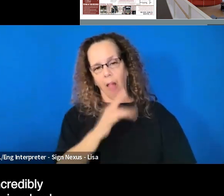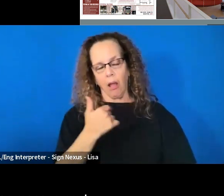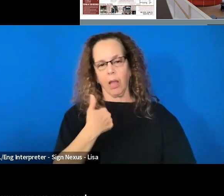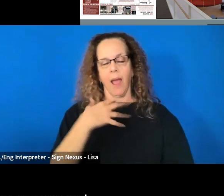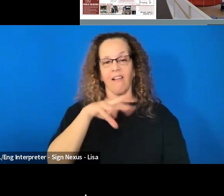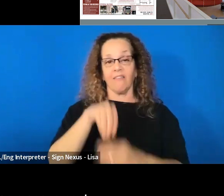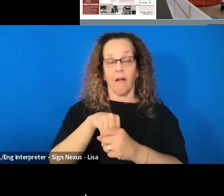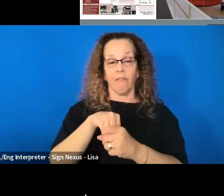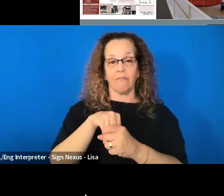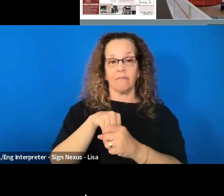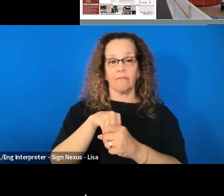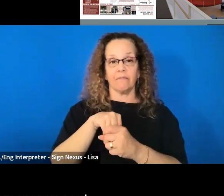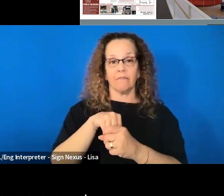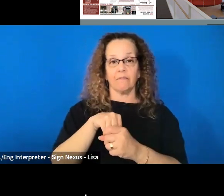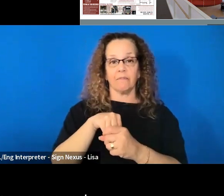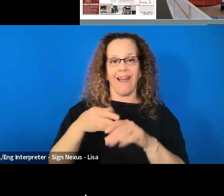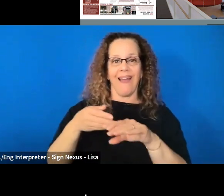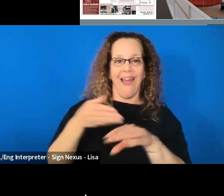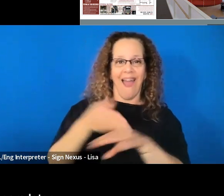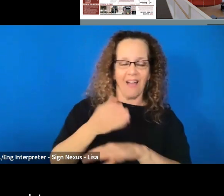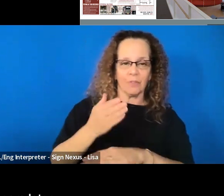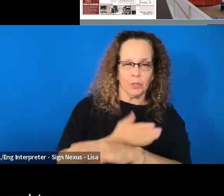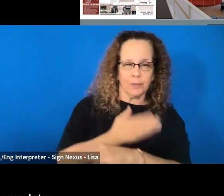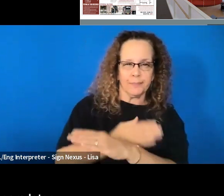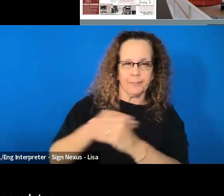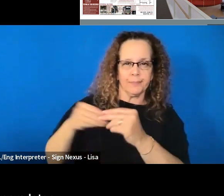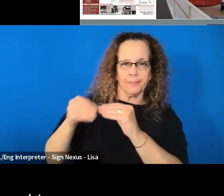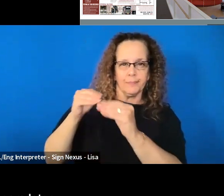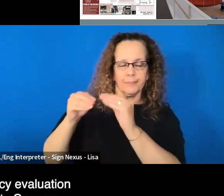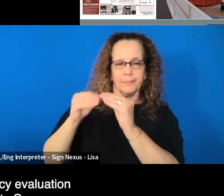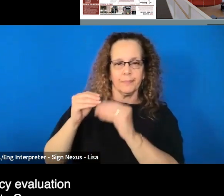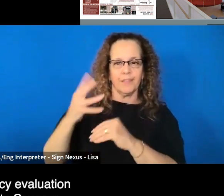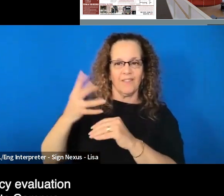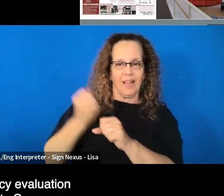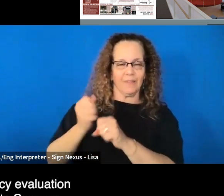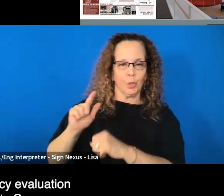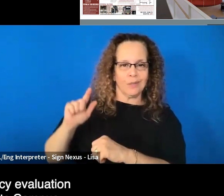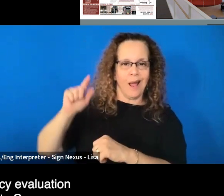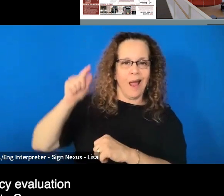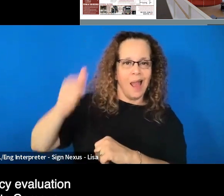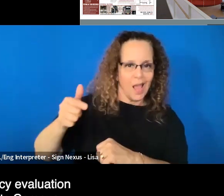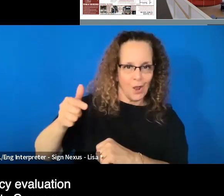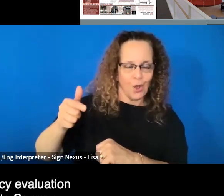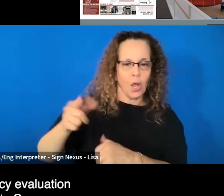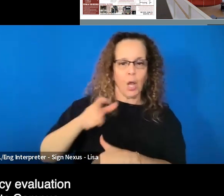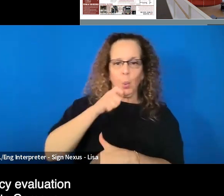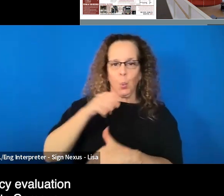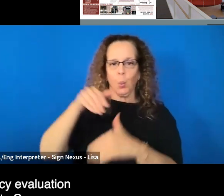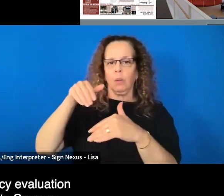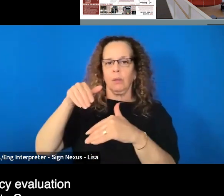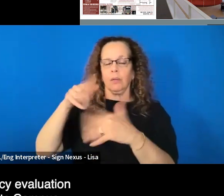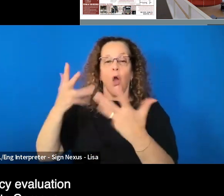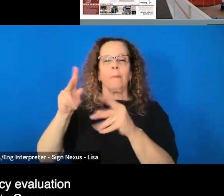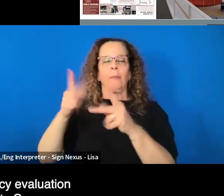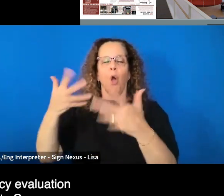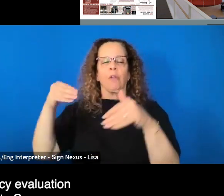in the post-construction management, and then five years later, the post-occupancy evaluation of the